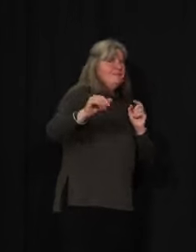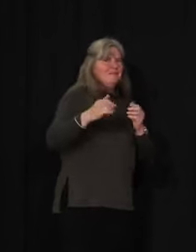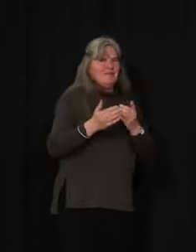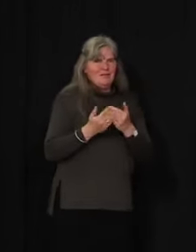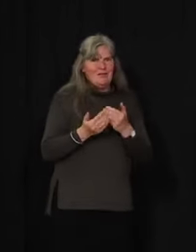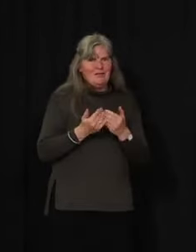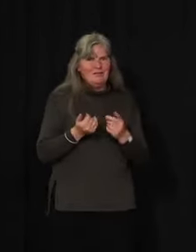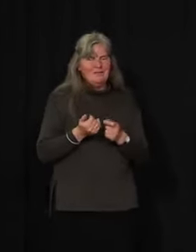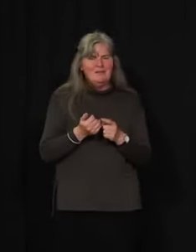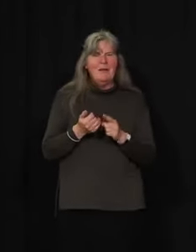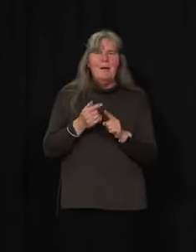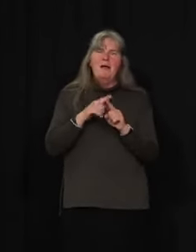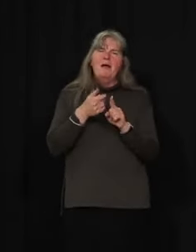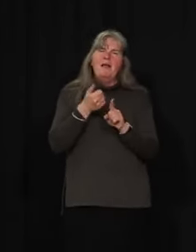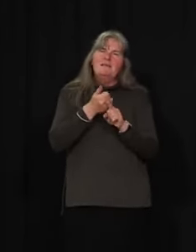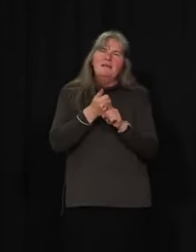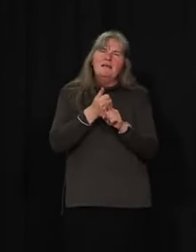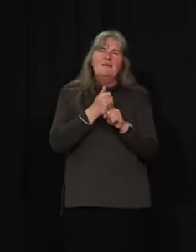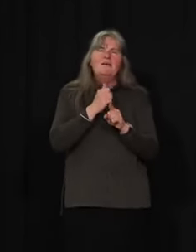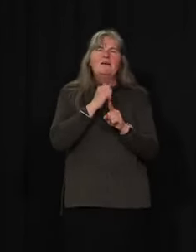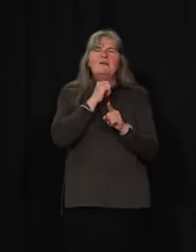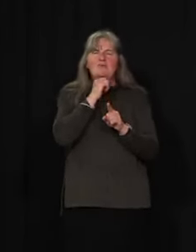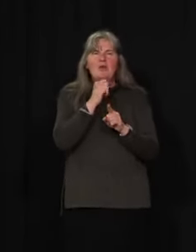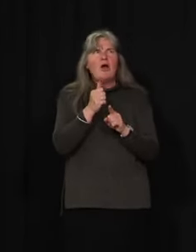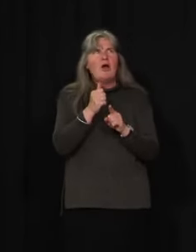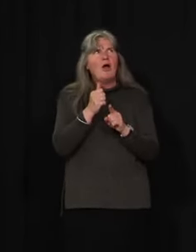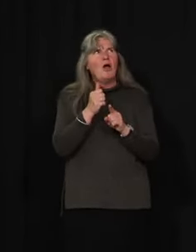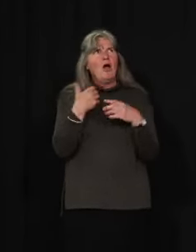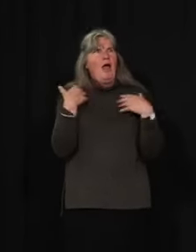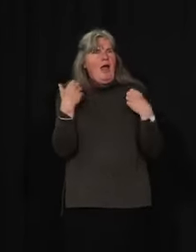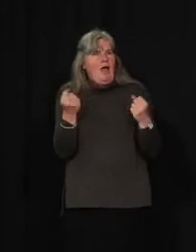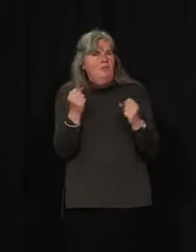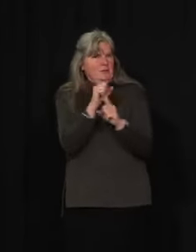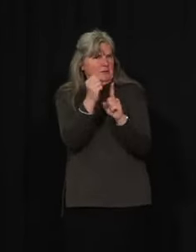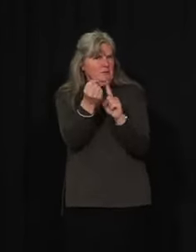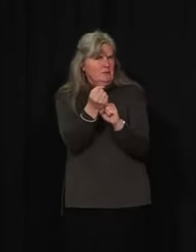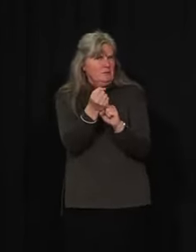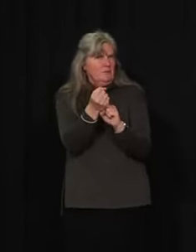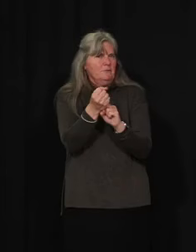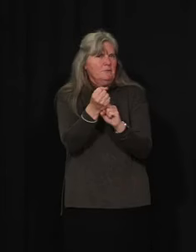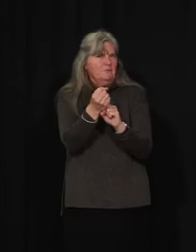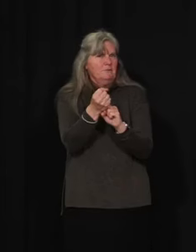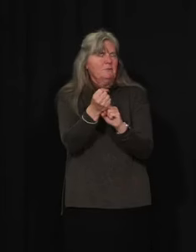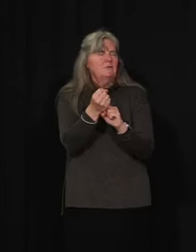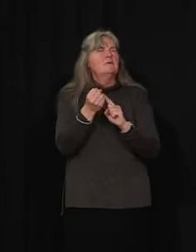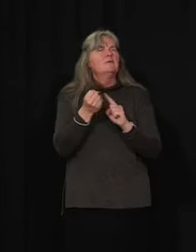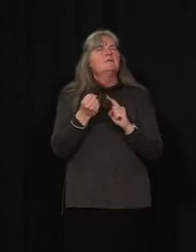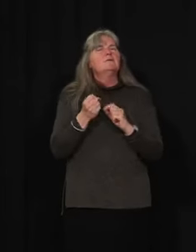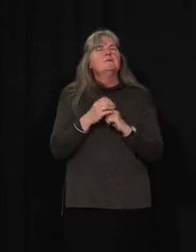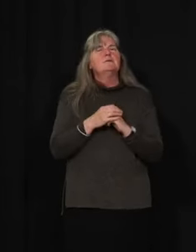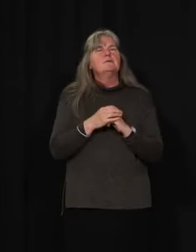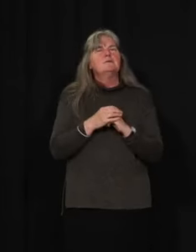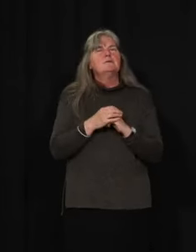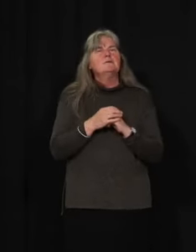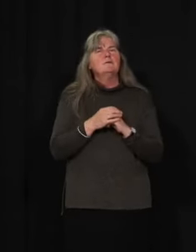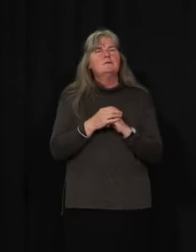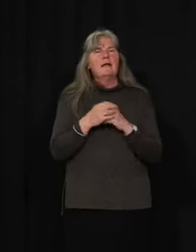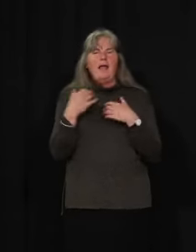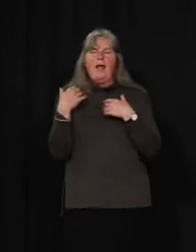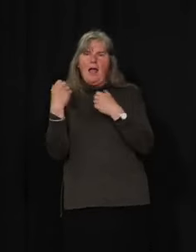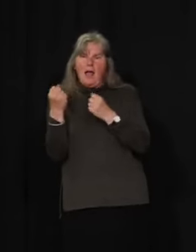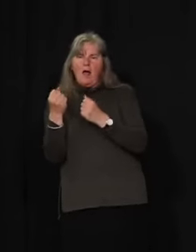-medical interaction, so it's in a different sphere of regulation and guidance from a medical